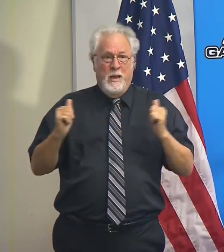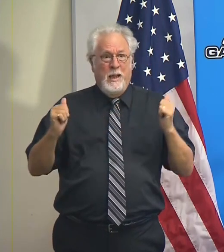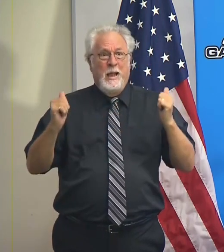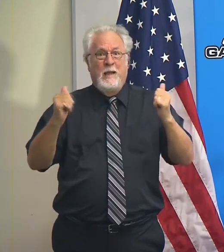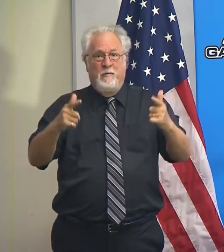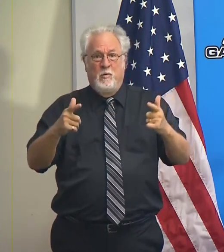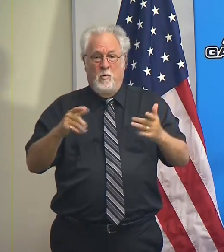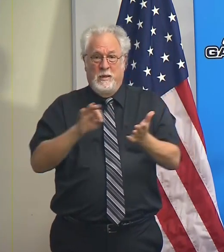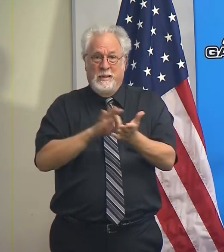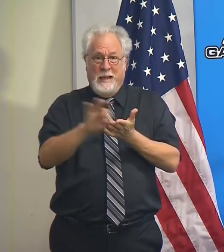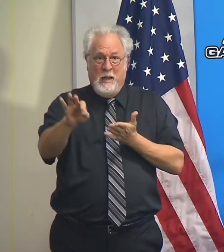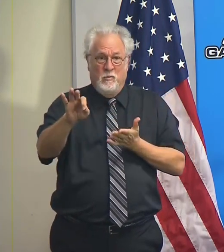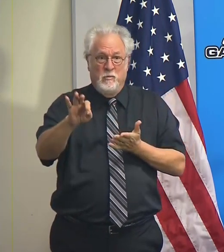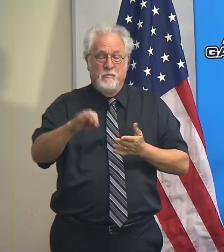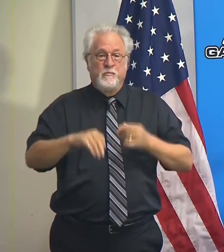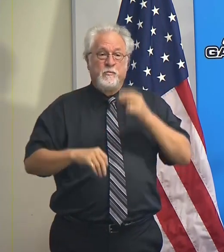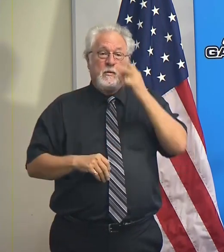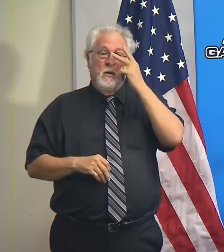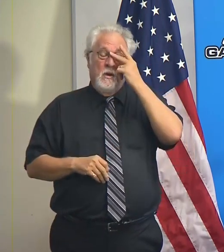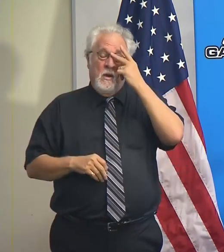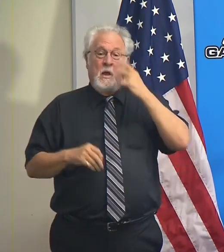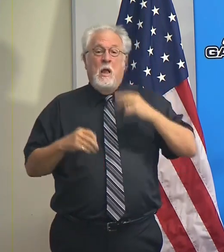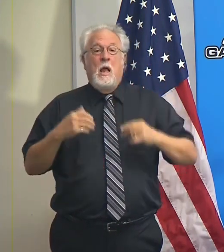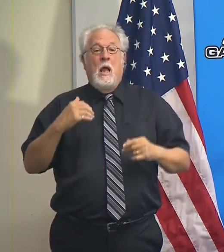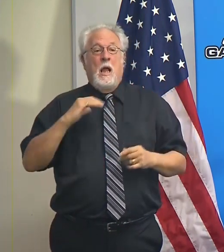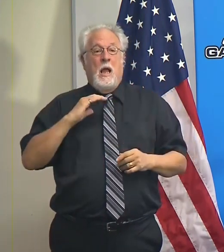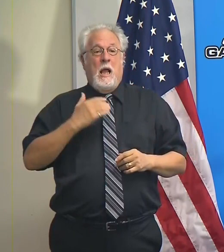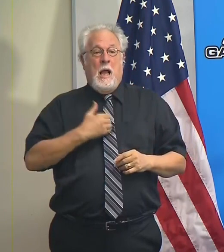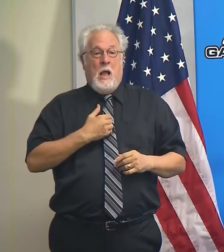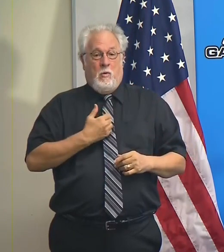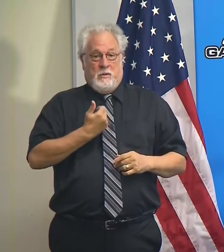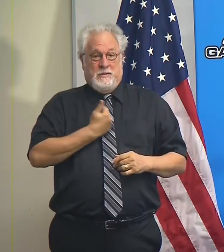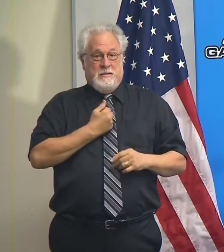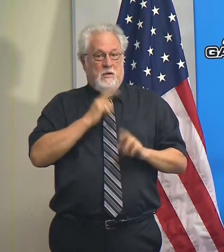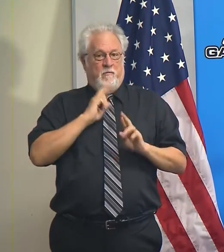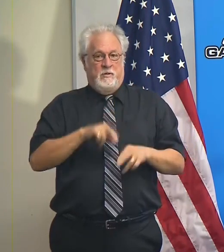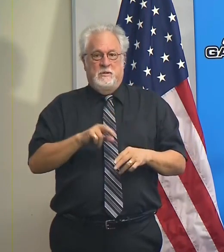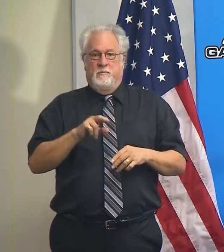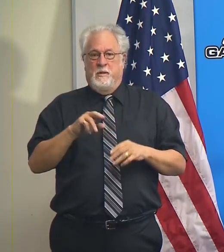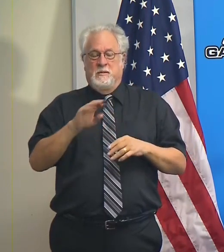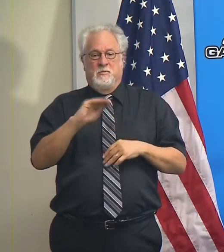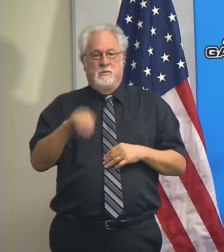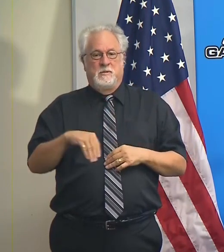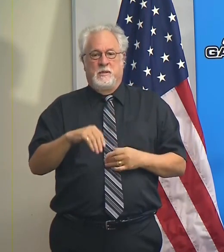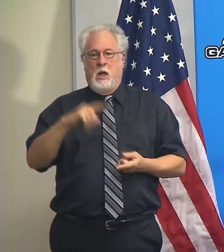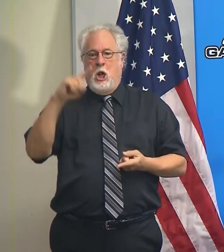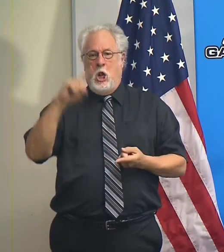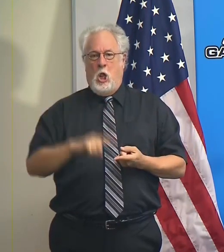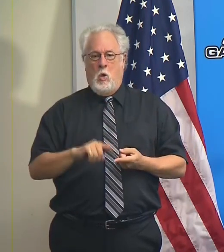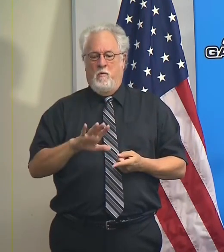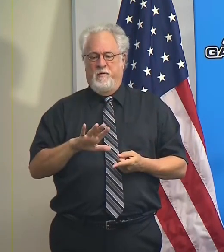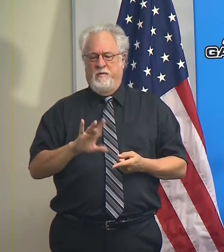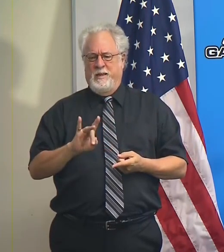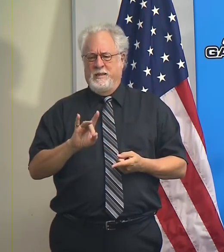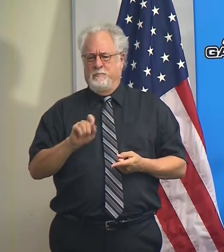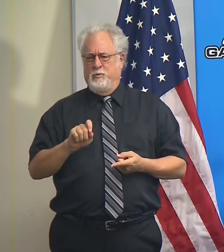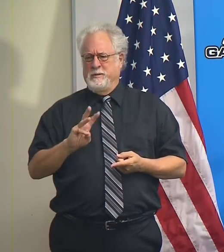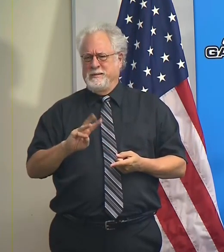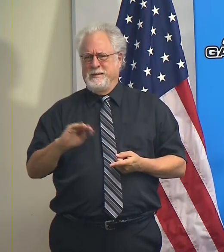is counted. Our self-response rate is far too low right now at 58.6 percent.